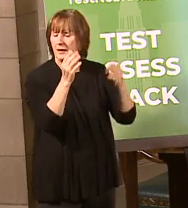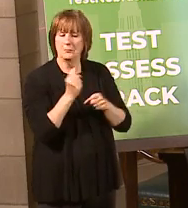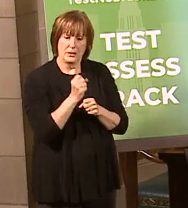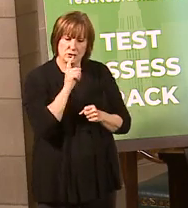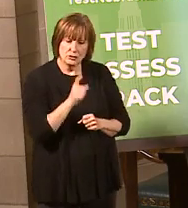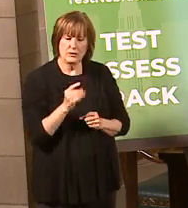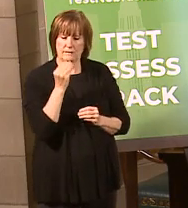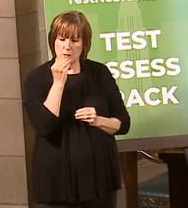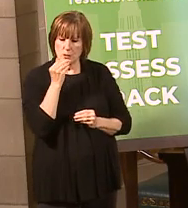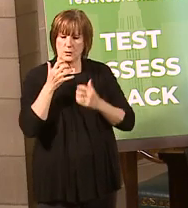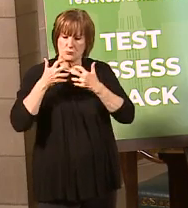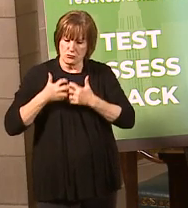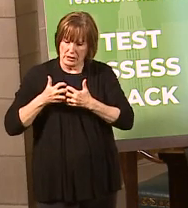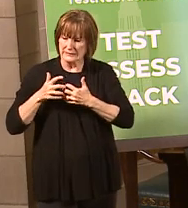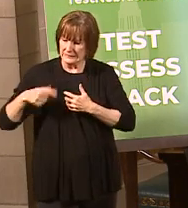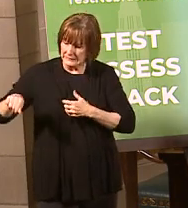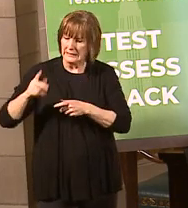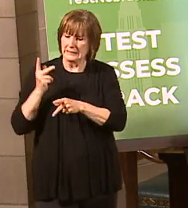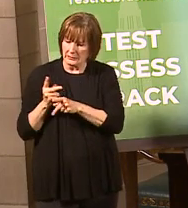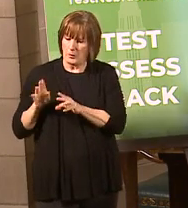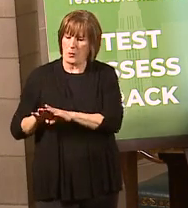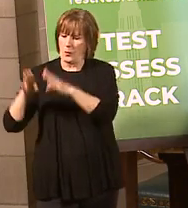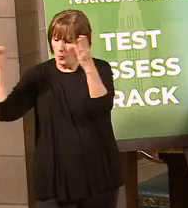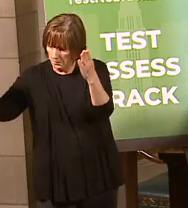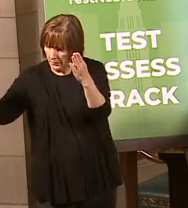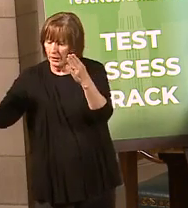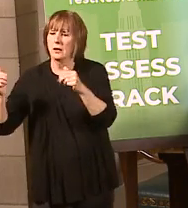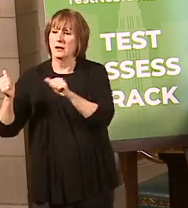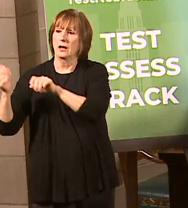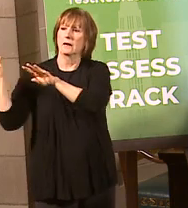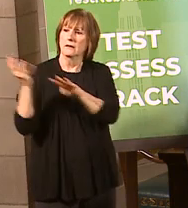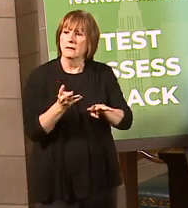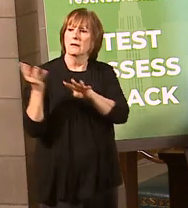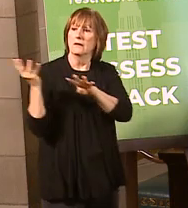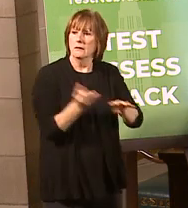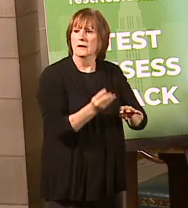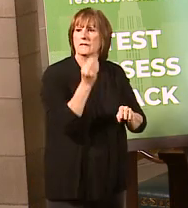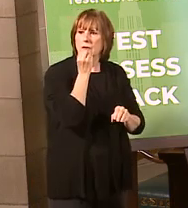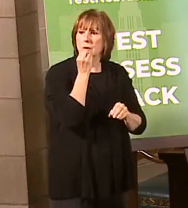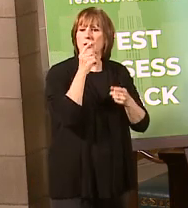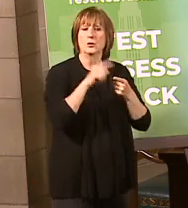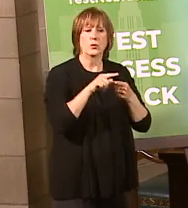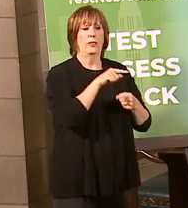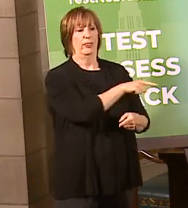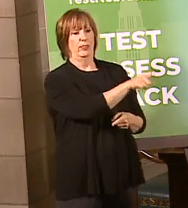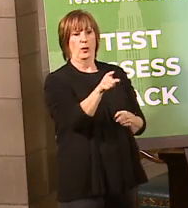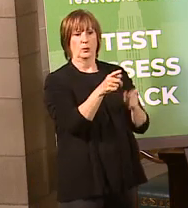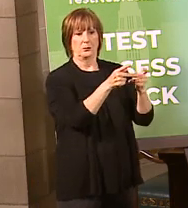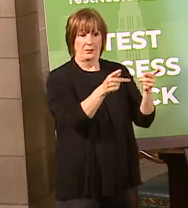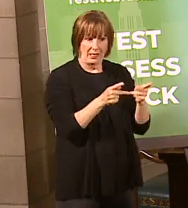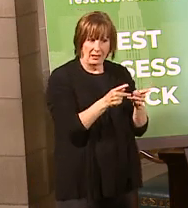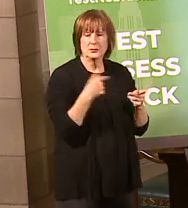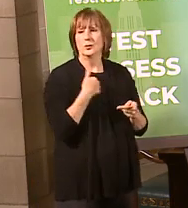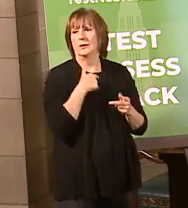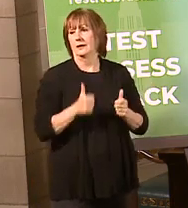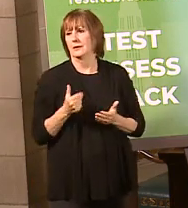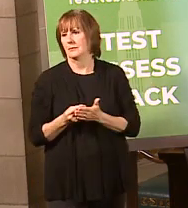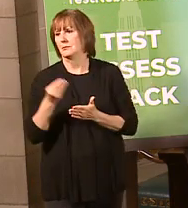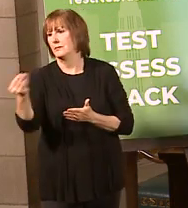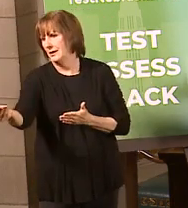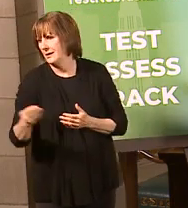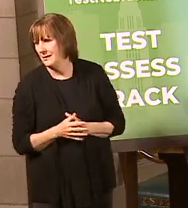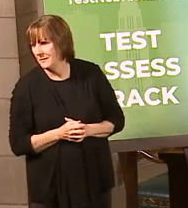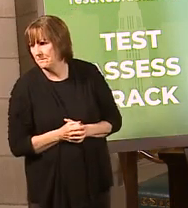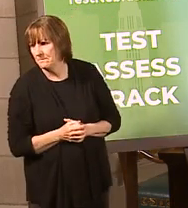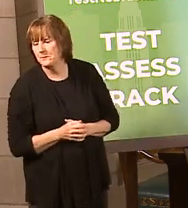make sure these food processors stay open so that we can continue to supply the food to those tables in Nebraska and across the country.